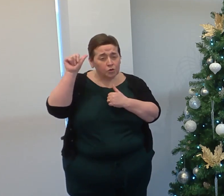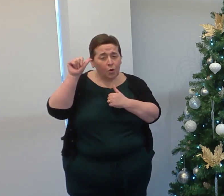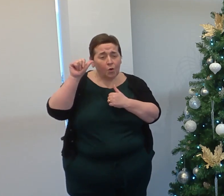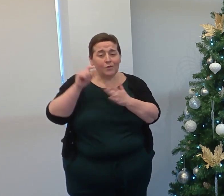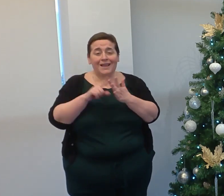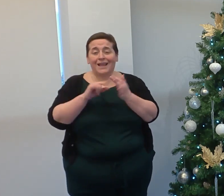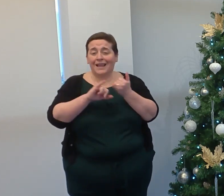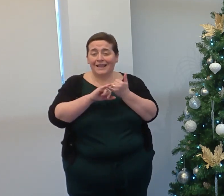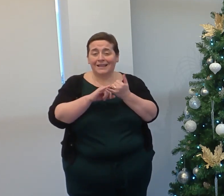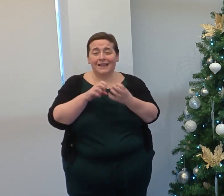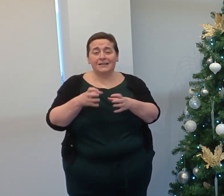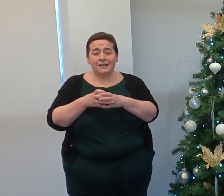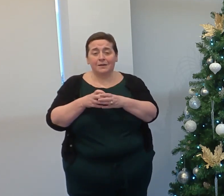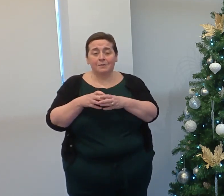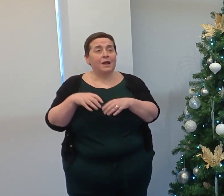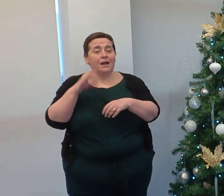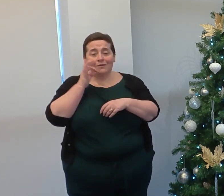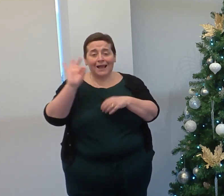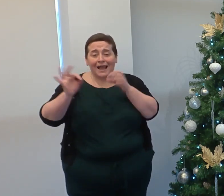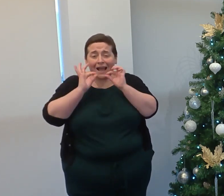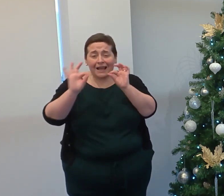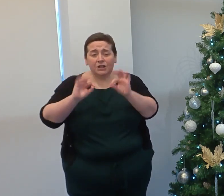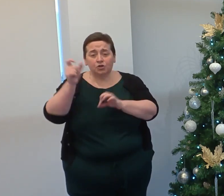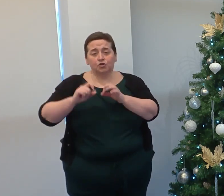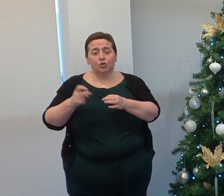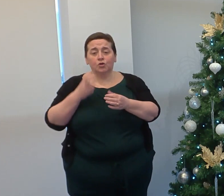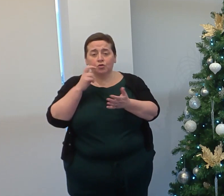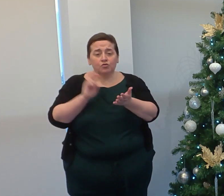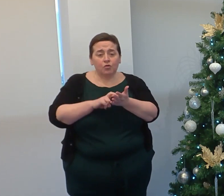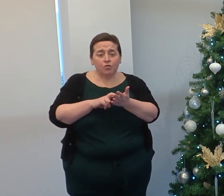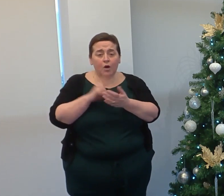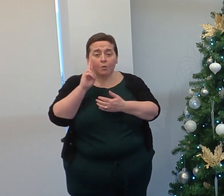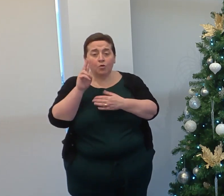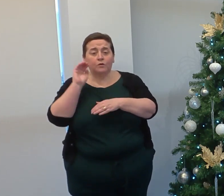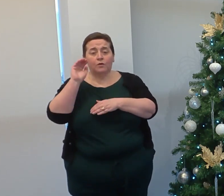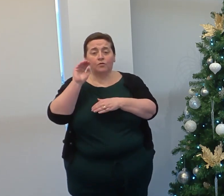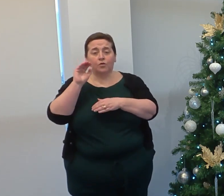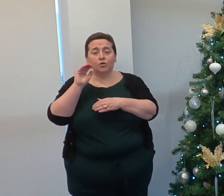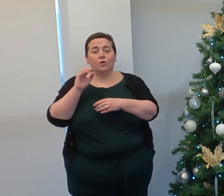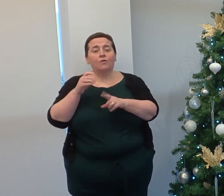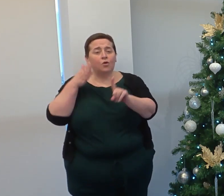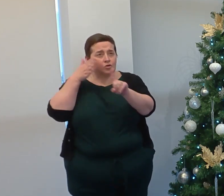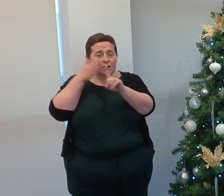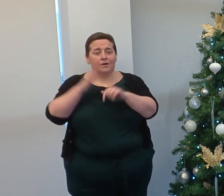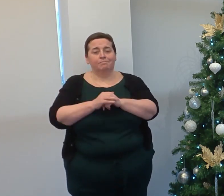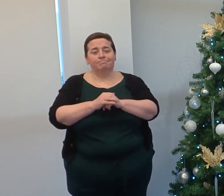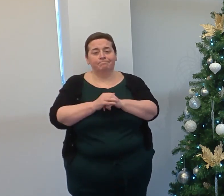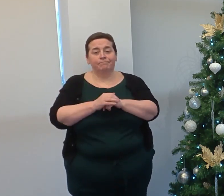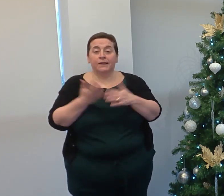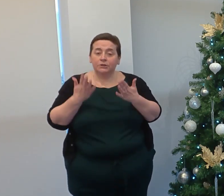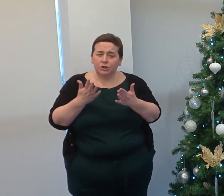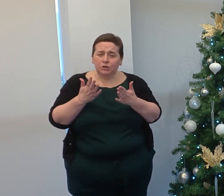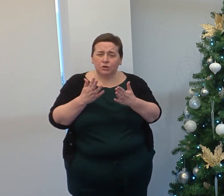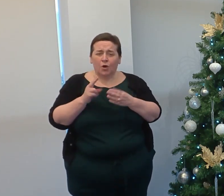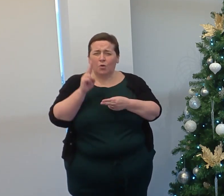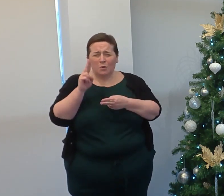the IS team has started inviting students to enrol and we're looking to the future for our credit target. At the moment, we